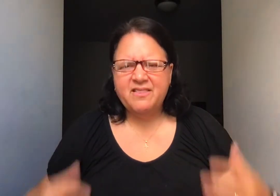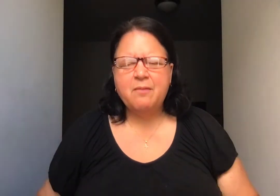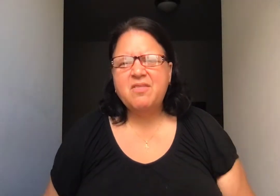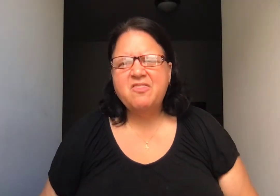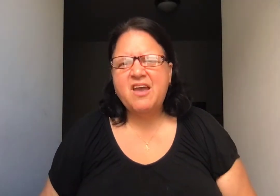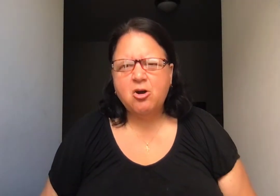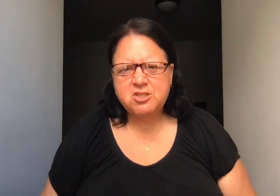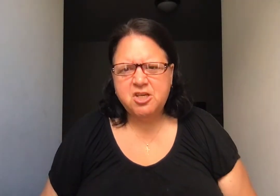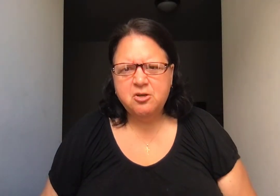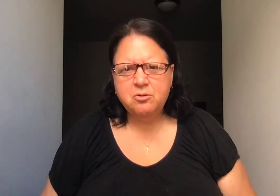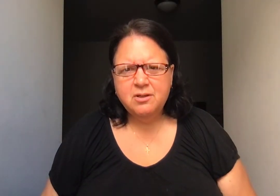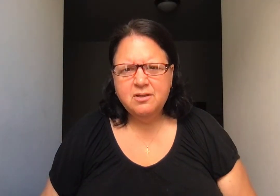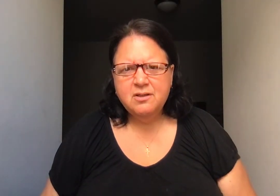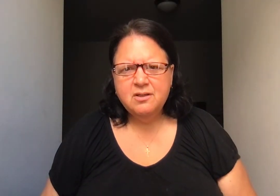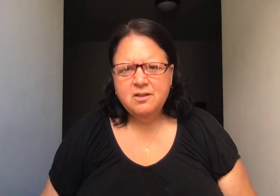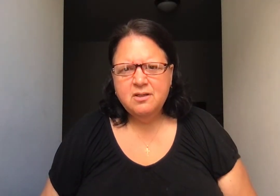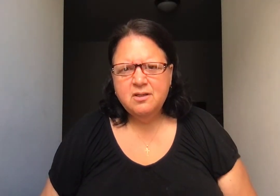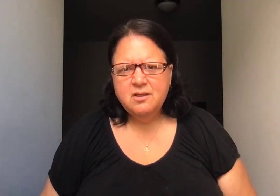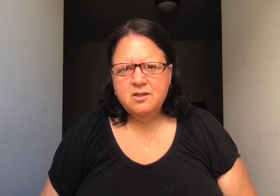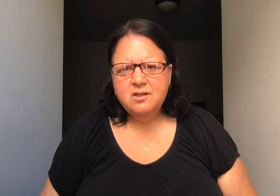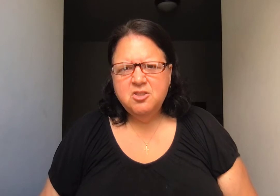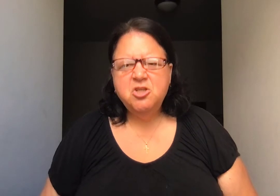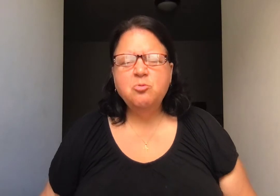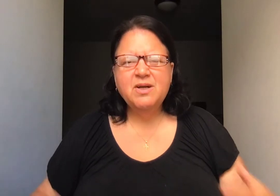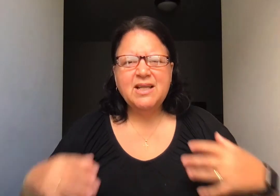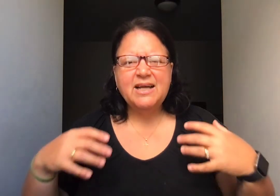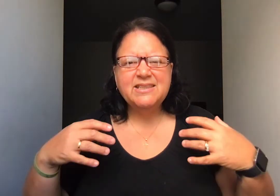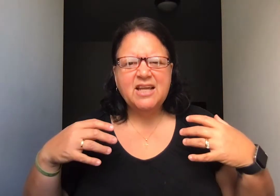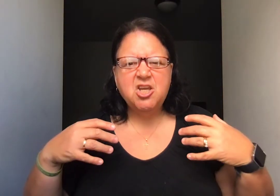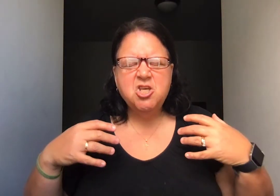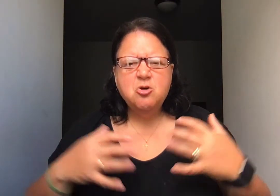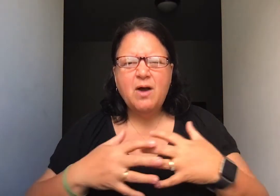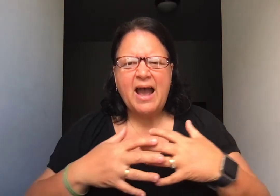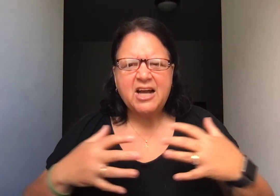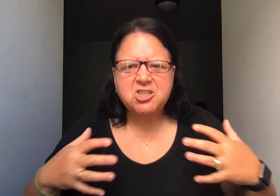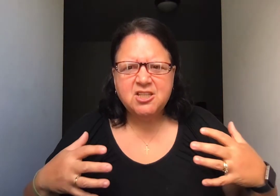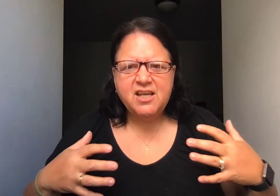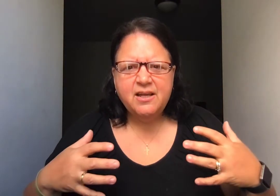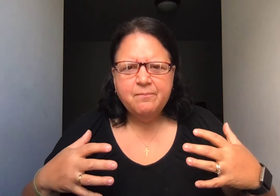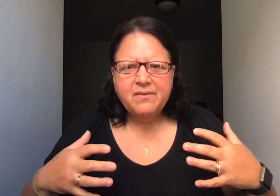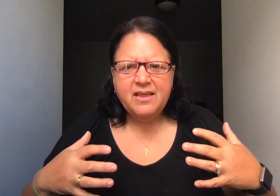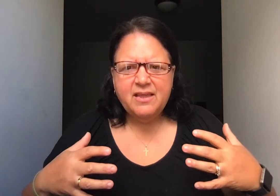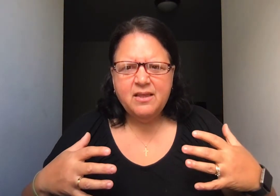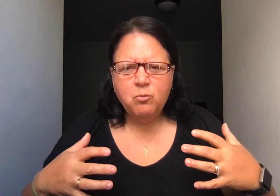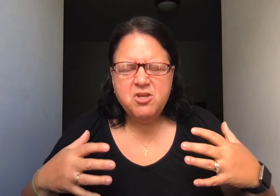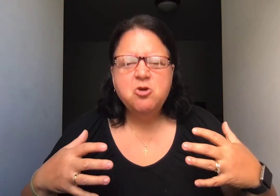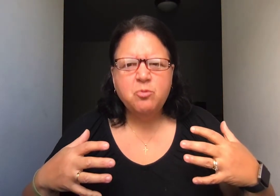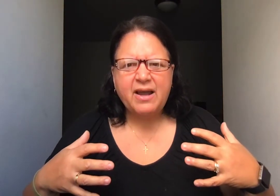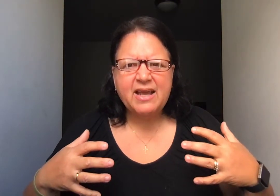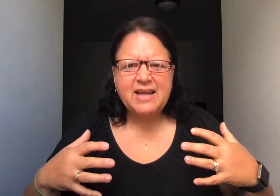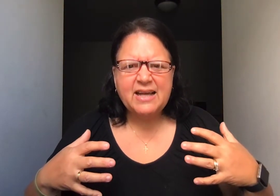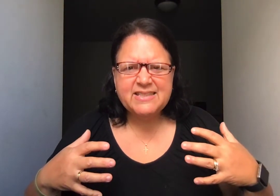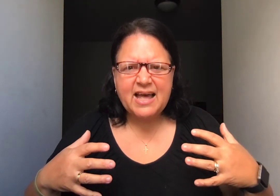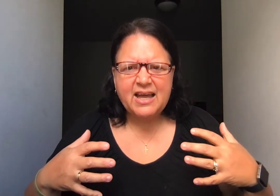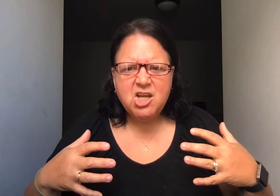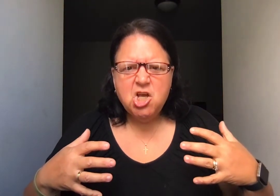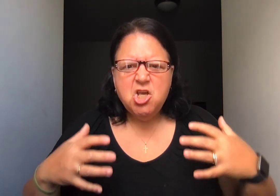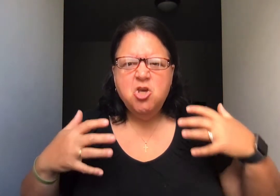them than they are to you? Do you realize that you actually, when you recognize that, you